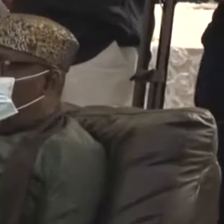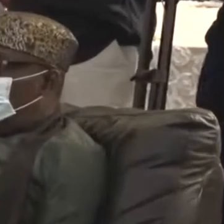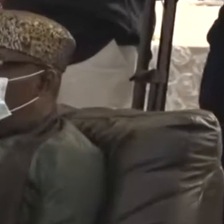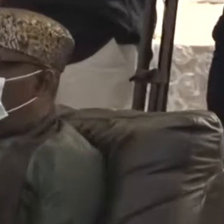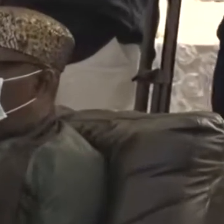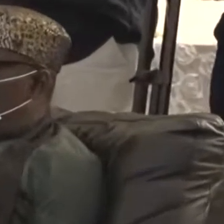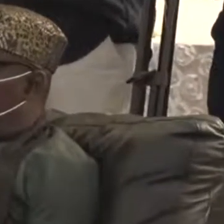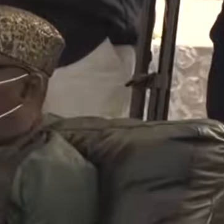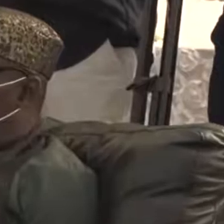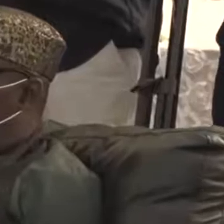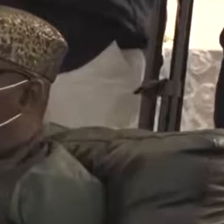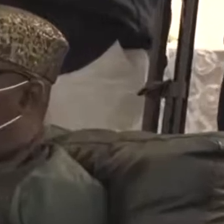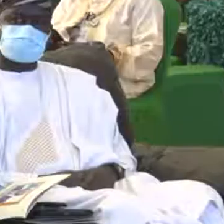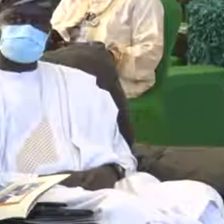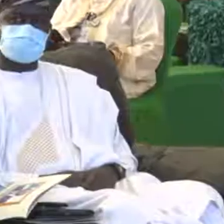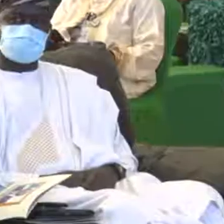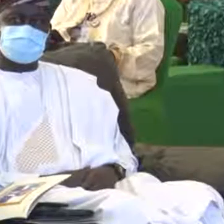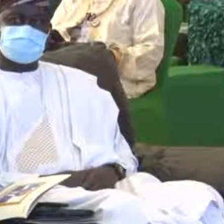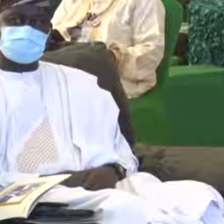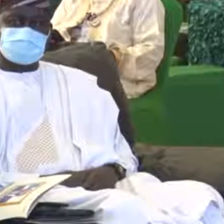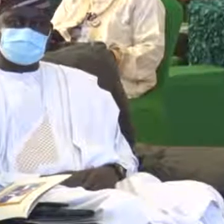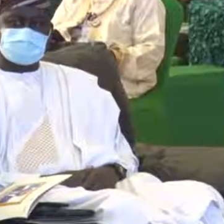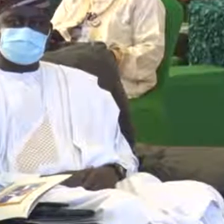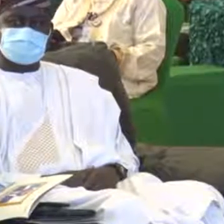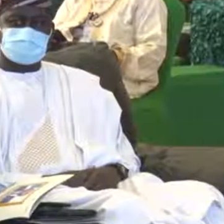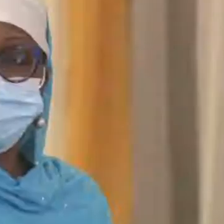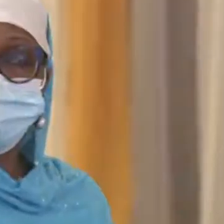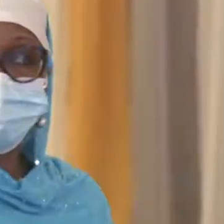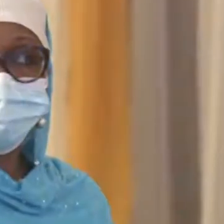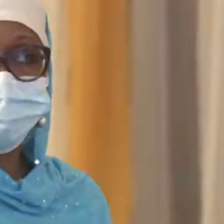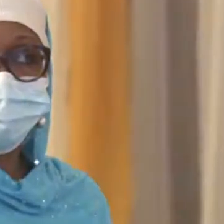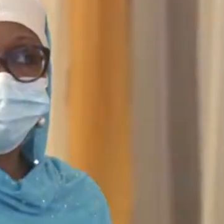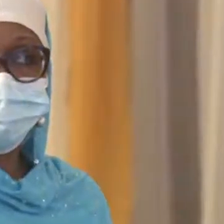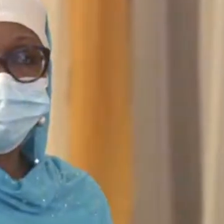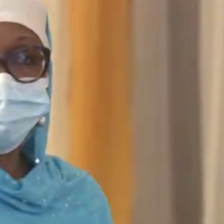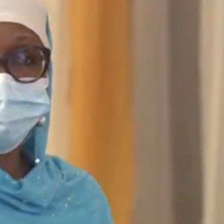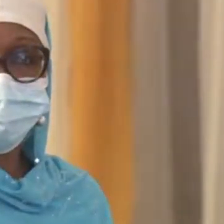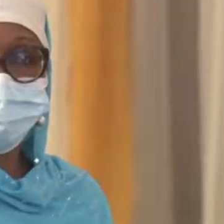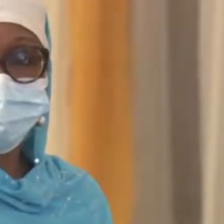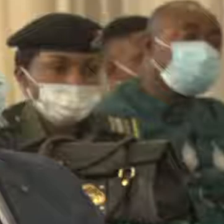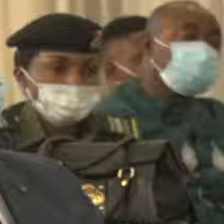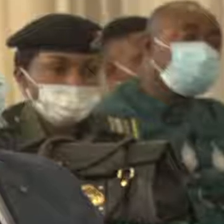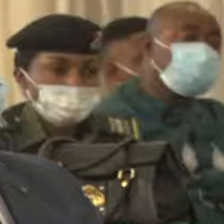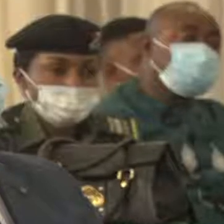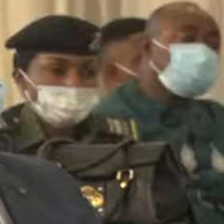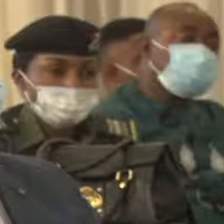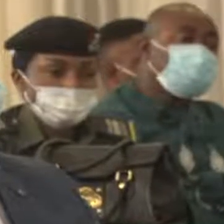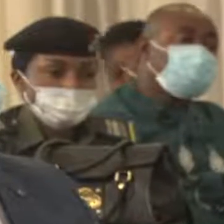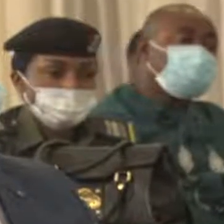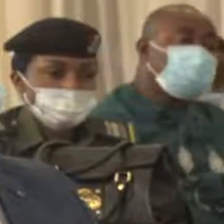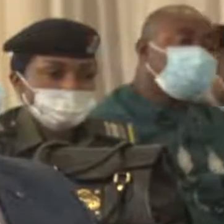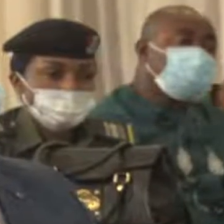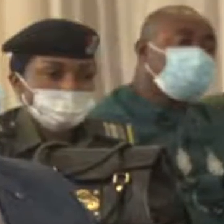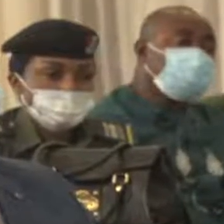2020 in Ethiopia, declared 2020 to 2030 as the new decade for women, having implemented